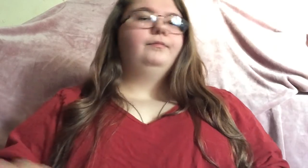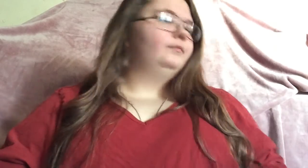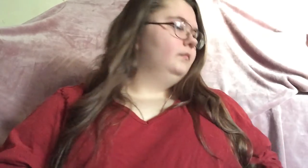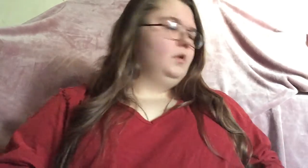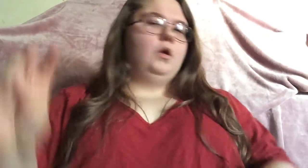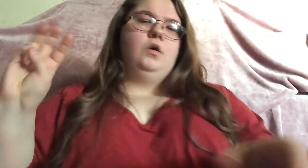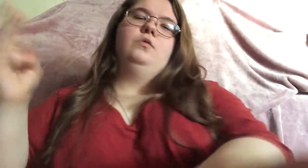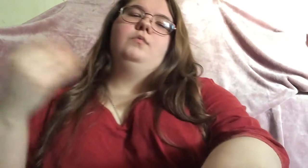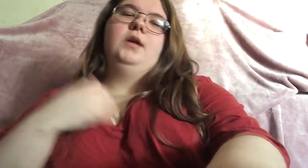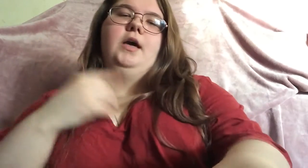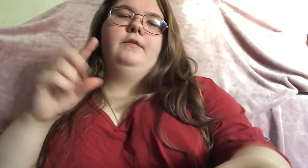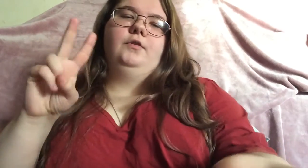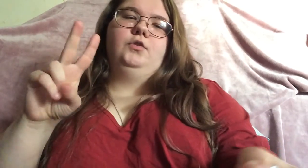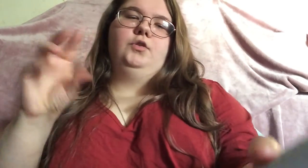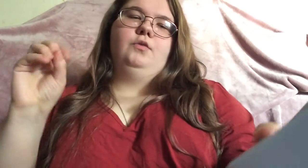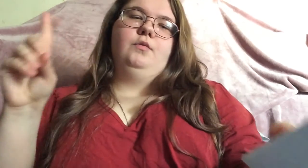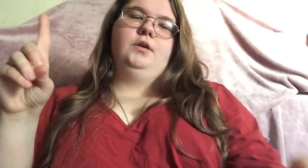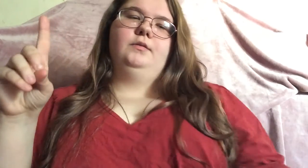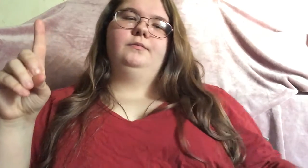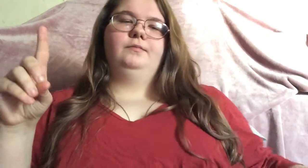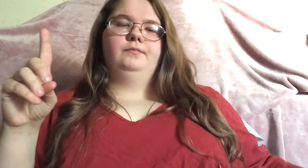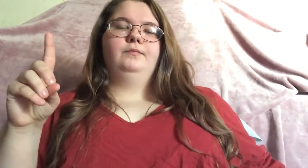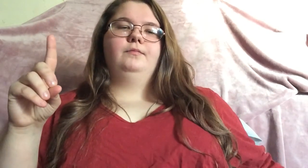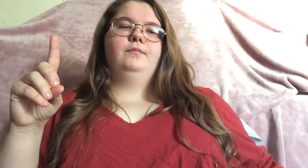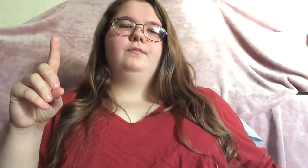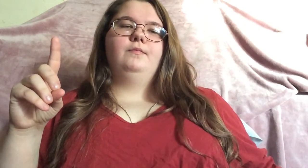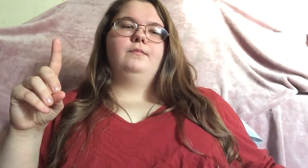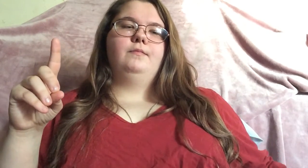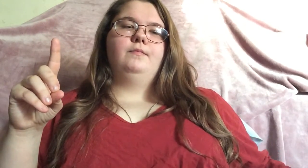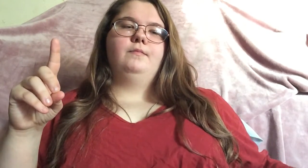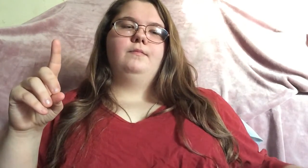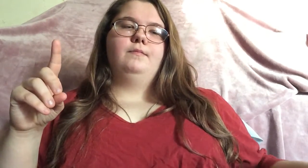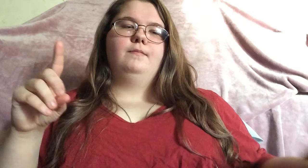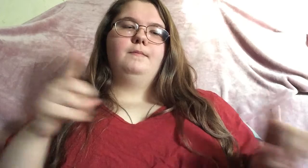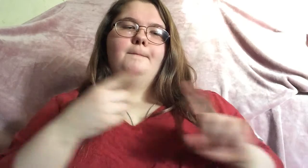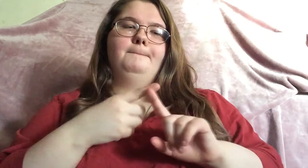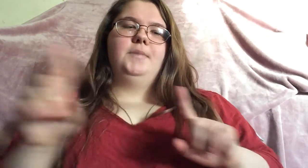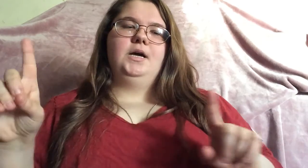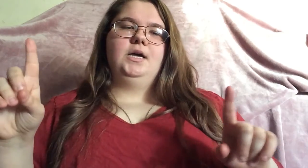We have 201, but